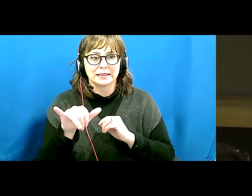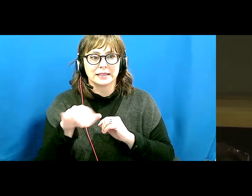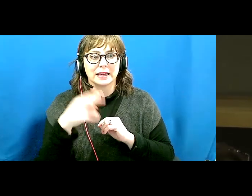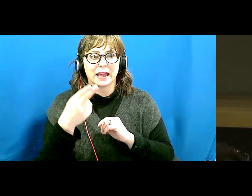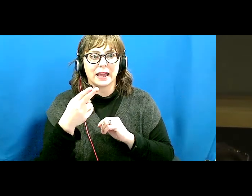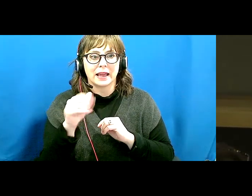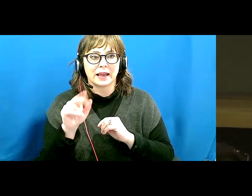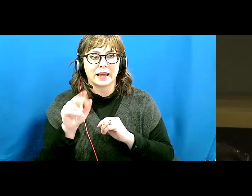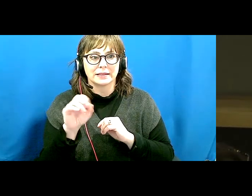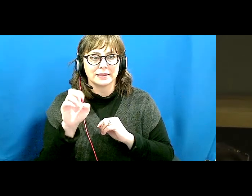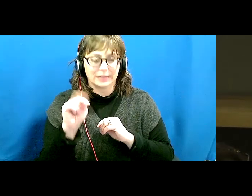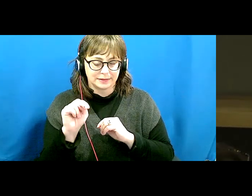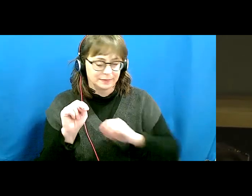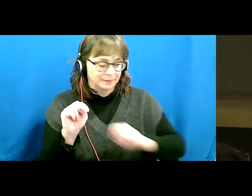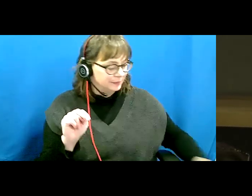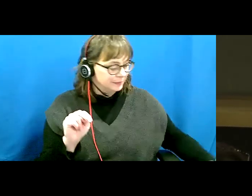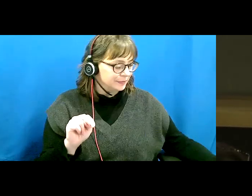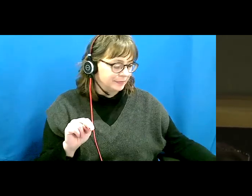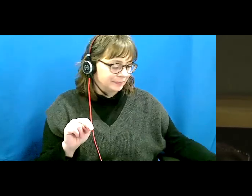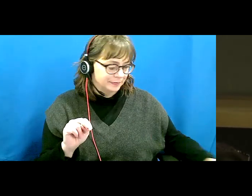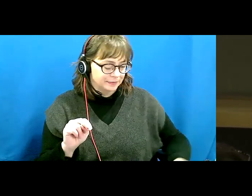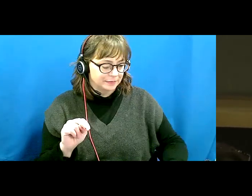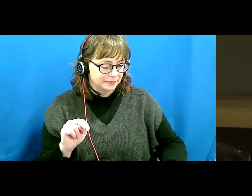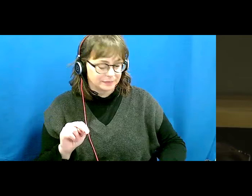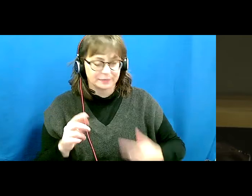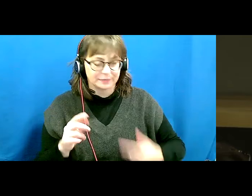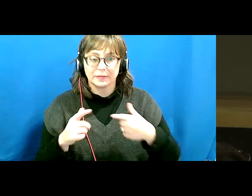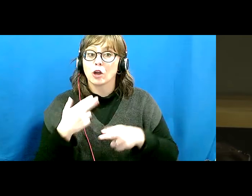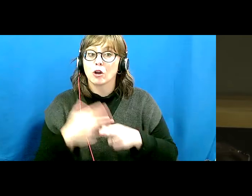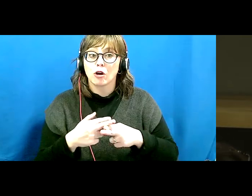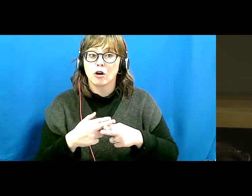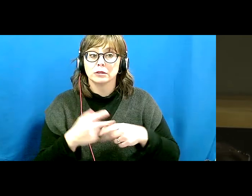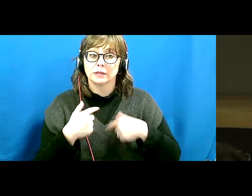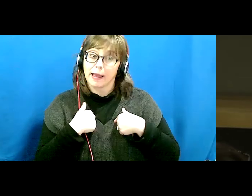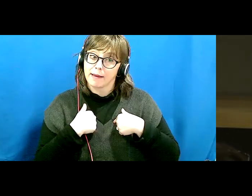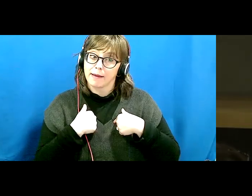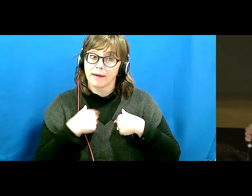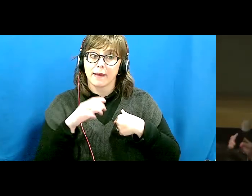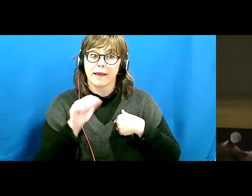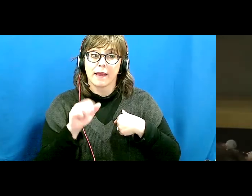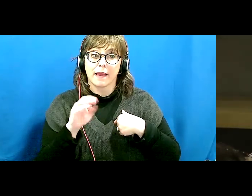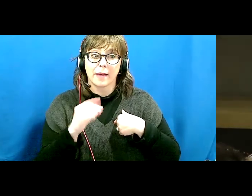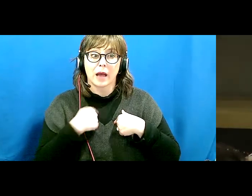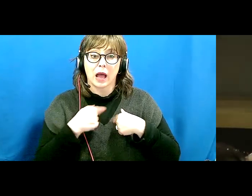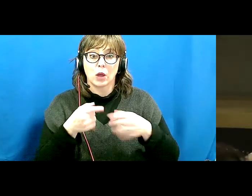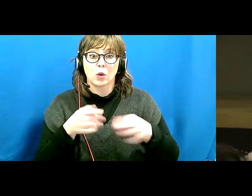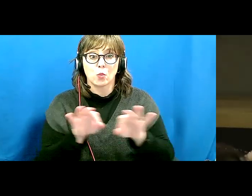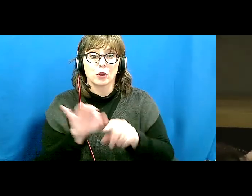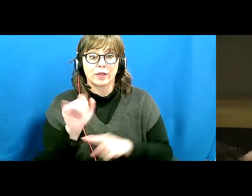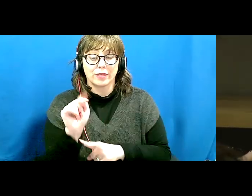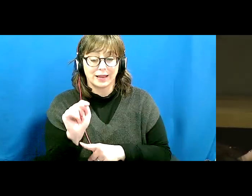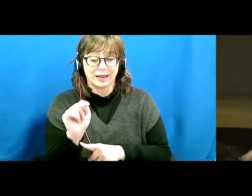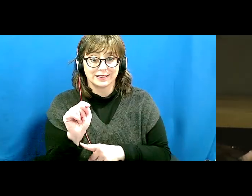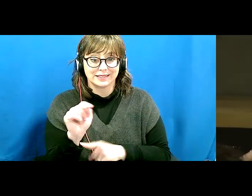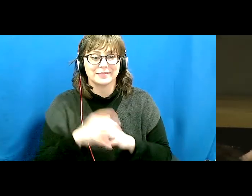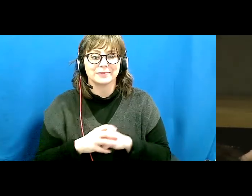has written a piece called Am I Worth It? Nancy? Thanks very much. Thanks very